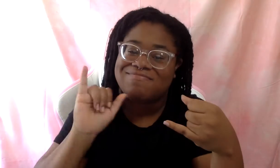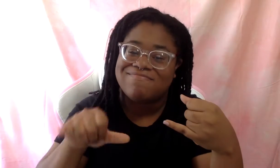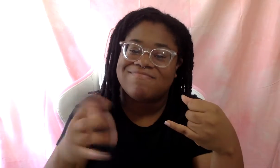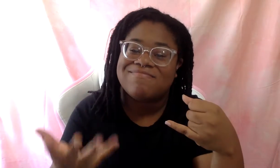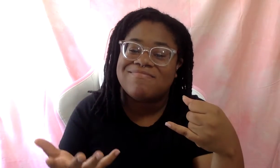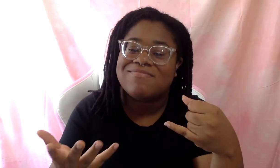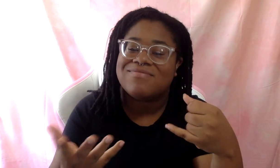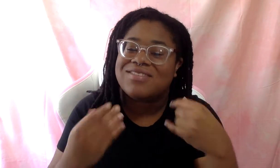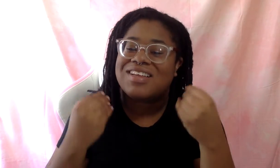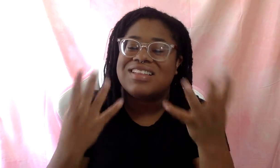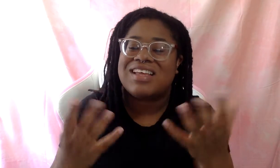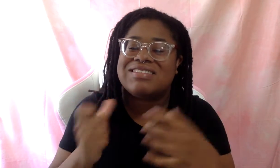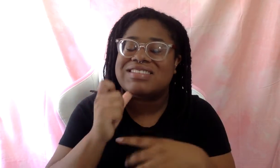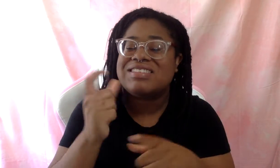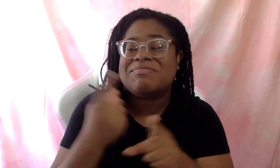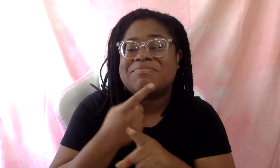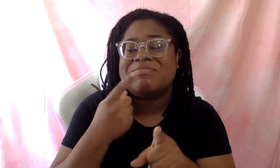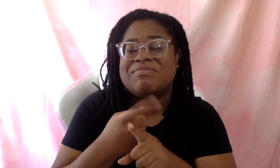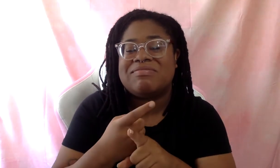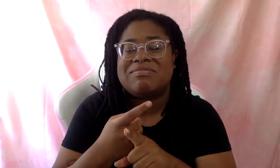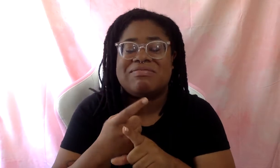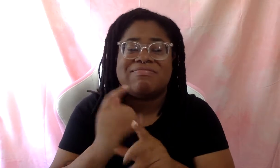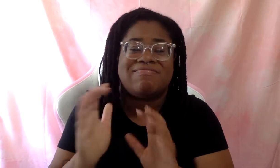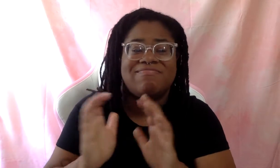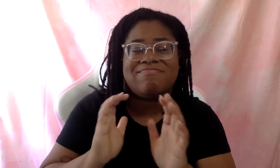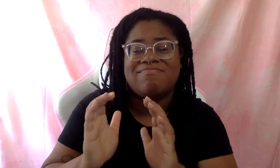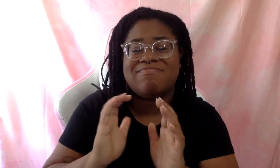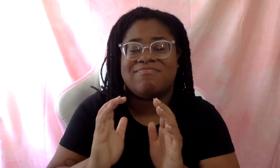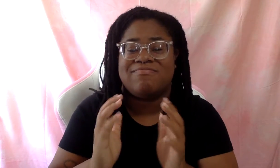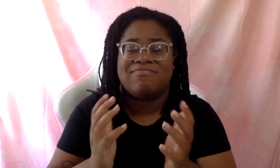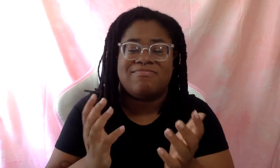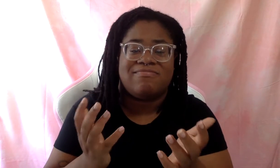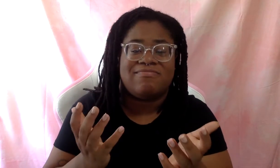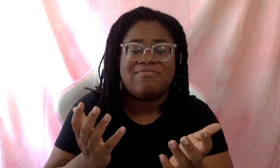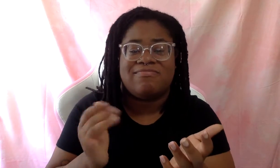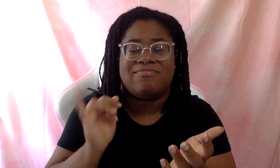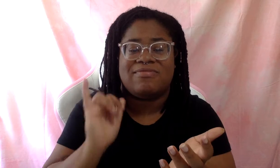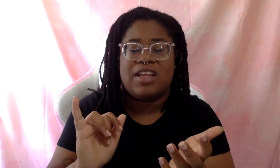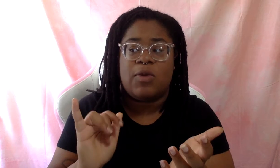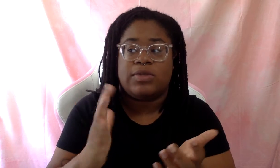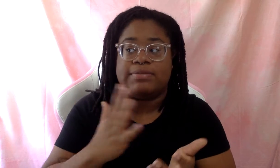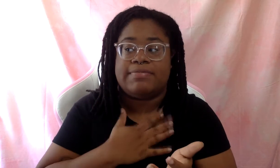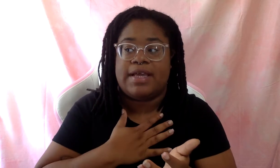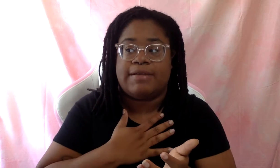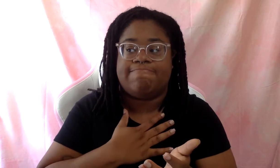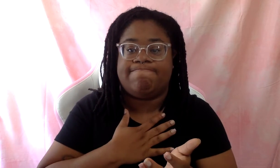and there were a lot of uncomfortable and appropriate conversations that were pointed in my direction that I had to, um,